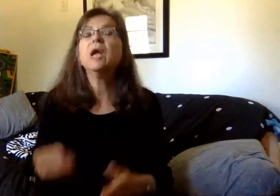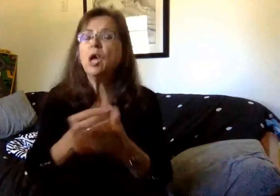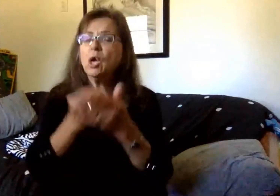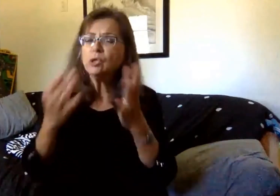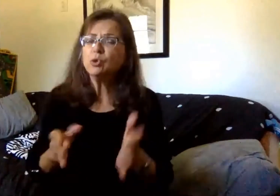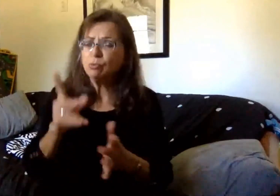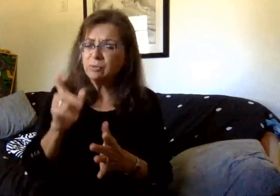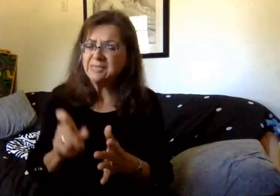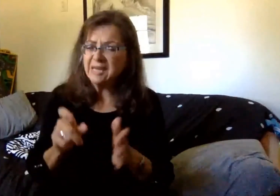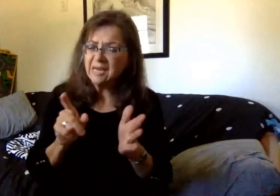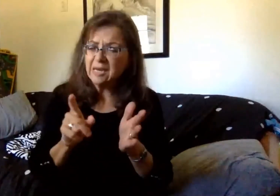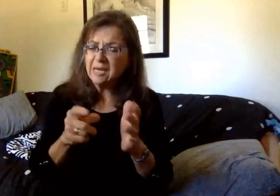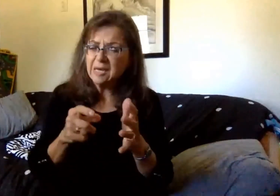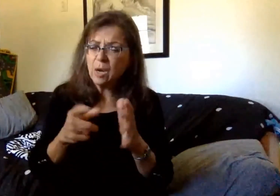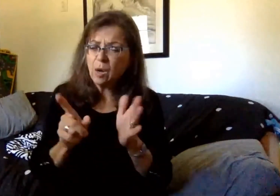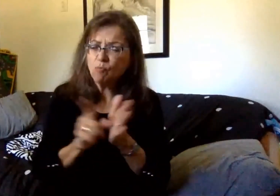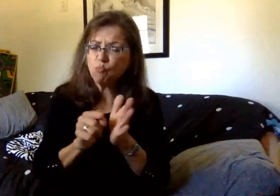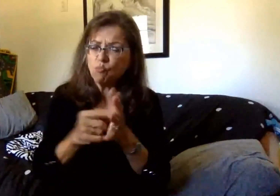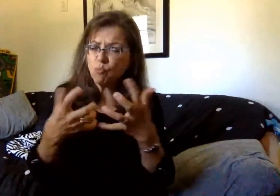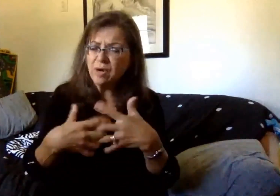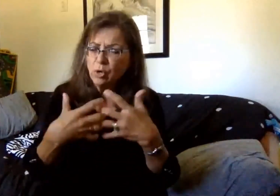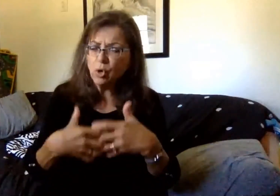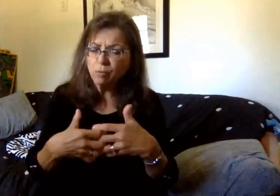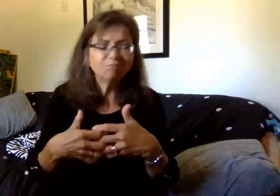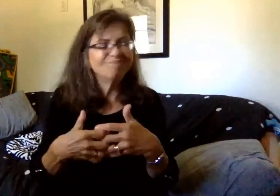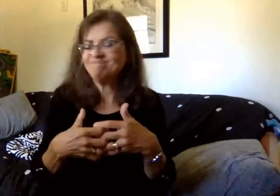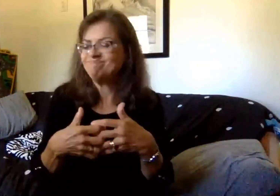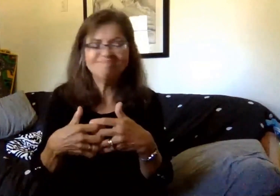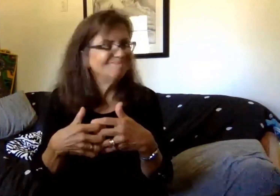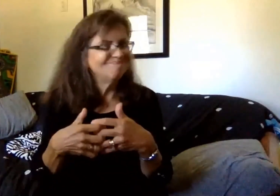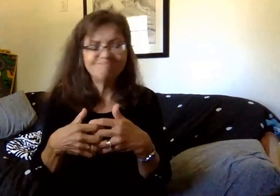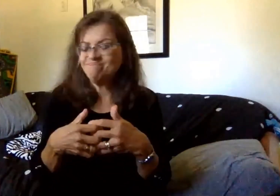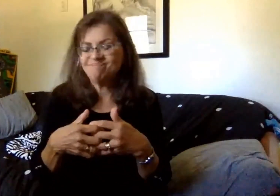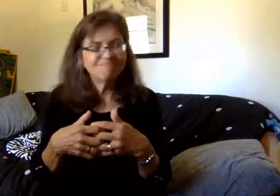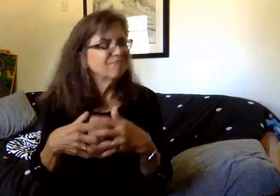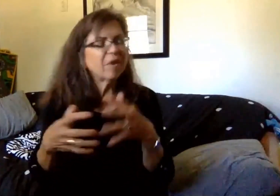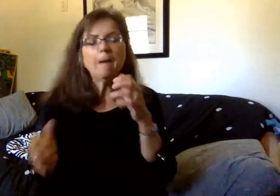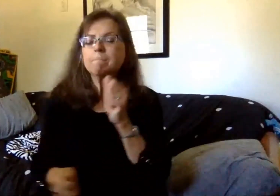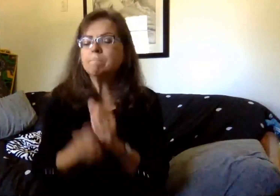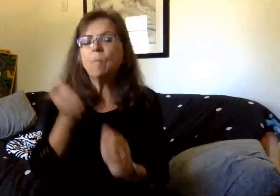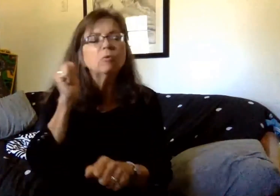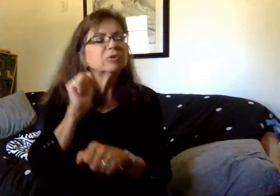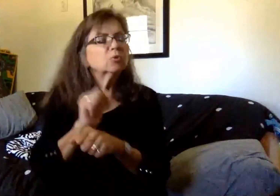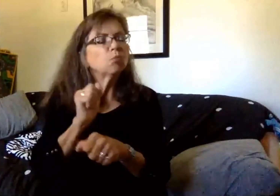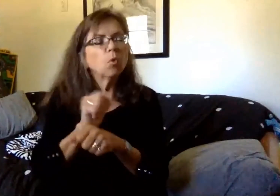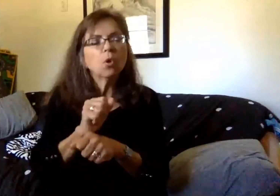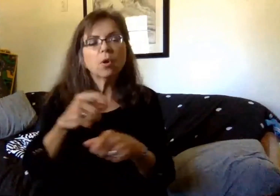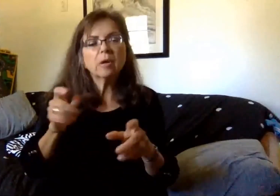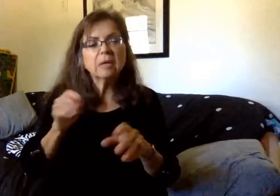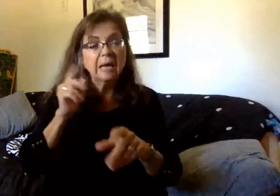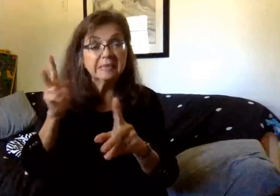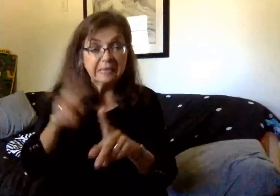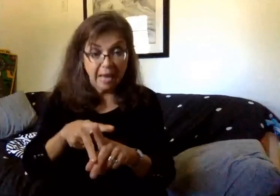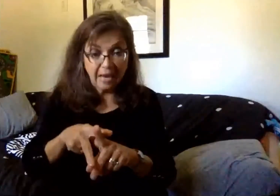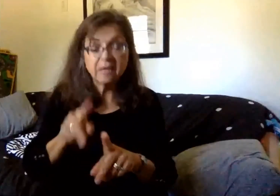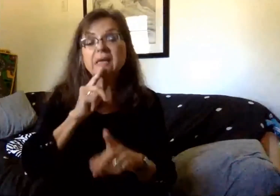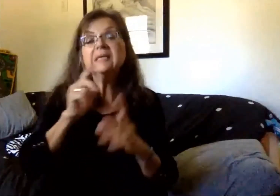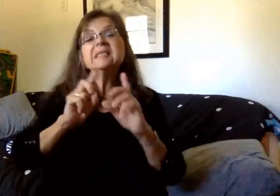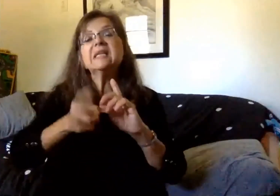a printer at home? No. The majority of the work that will be assigned will be in digital format and there will not be a need for a printer.